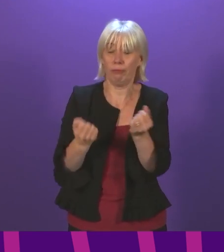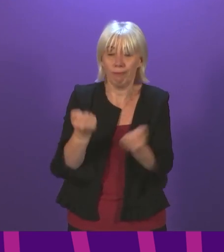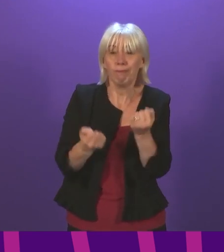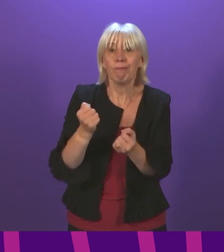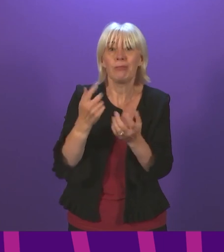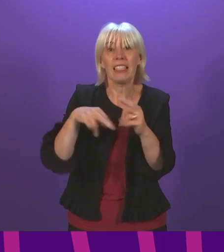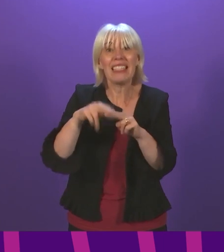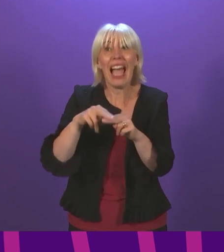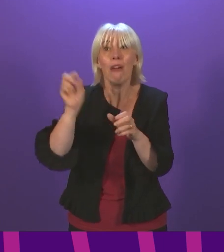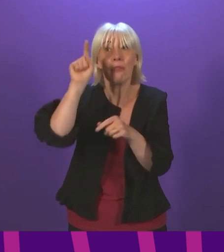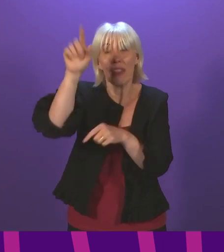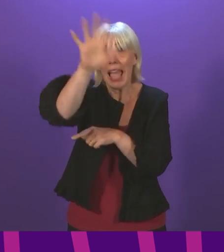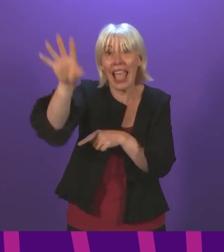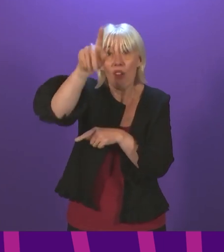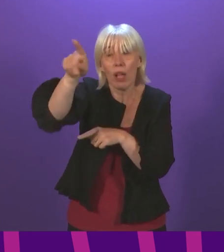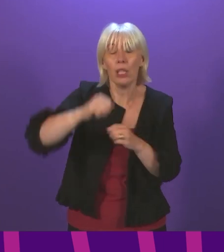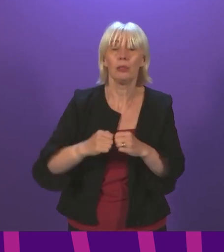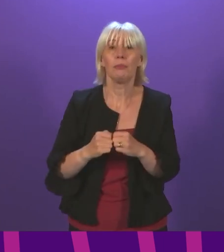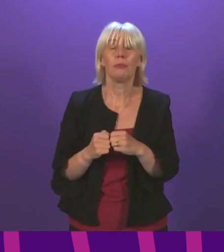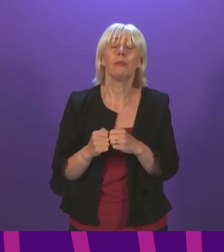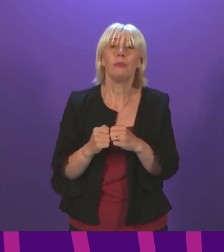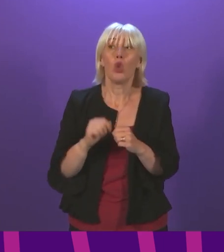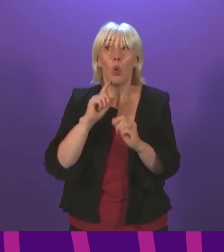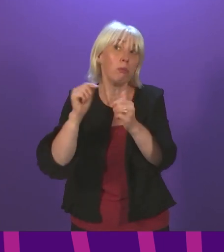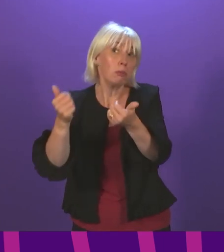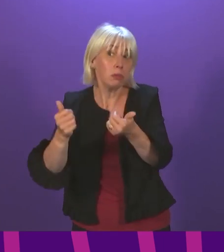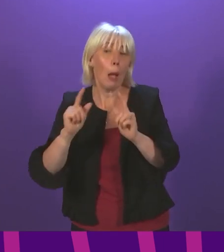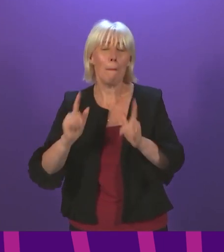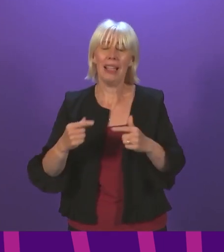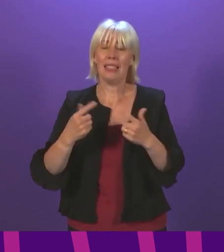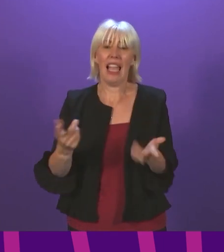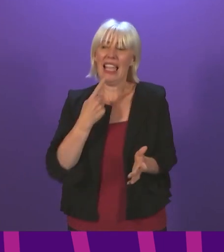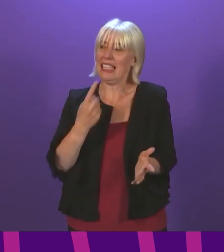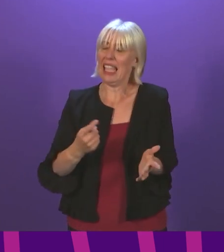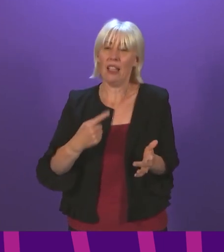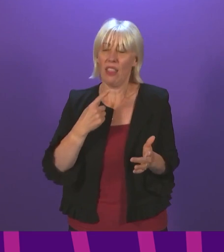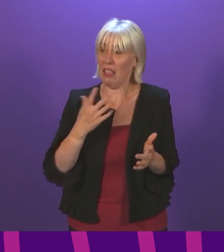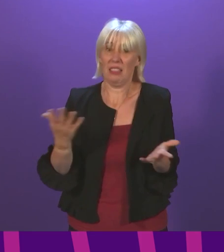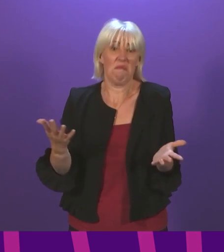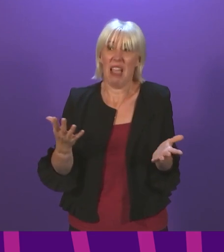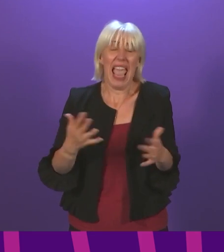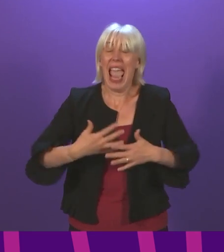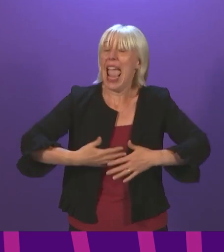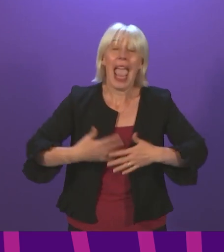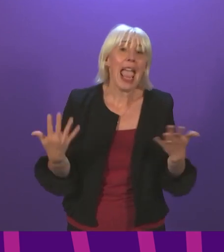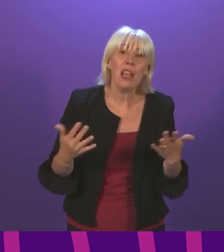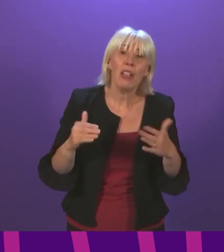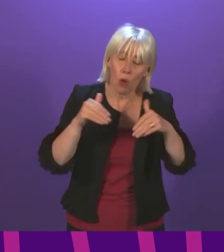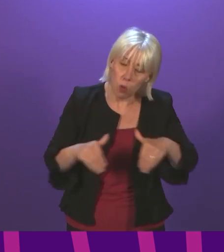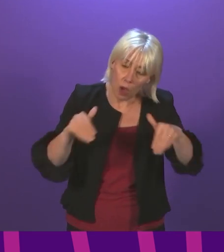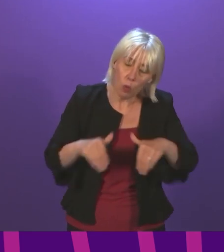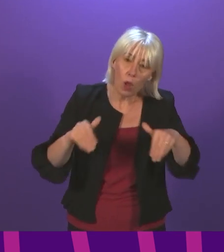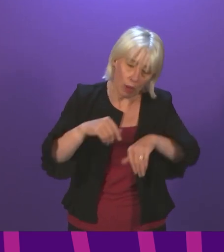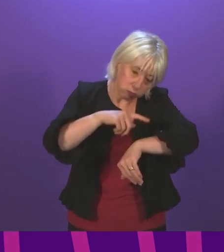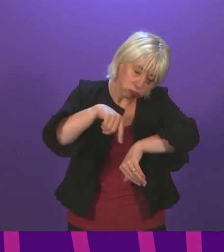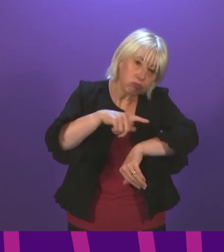region. I don't, and I will not stand here and suggest in any way that people, anyone who is waiting too long for an